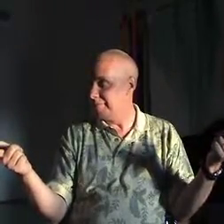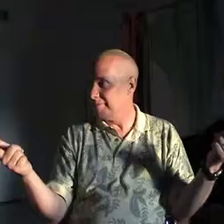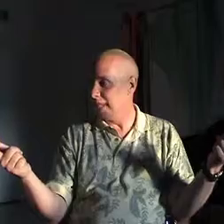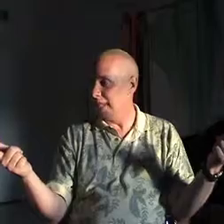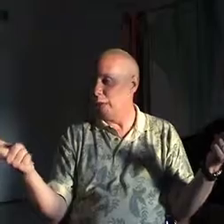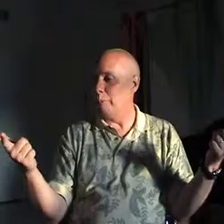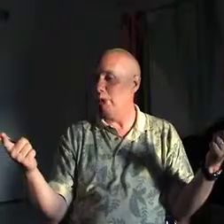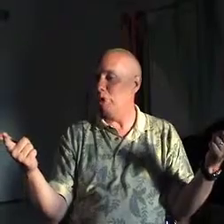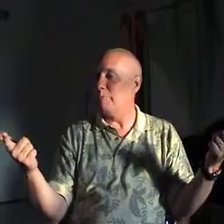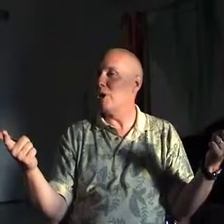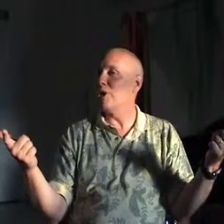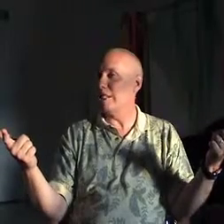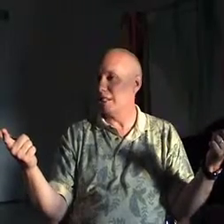They were both persons.